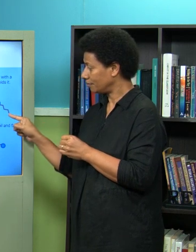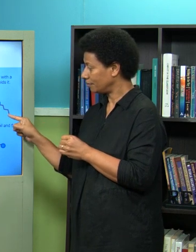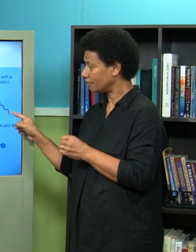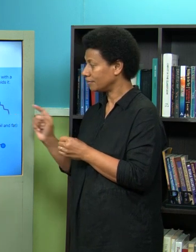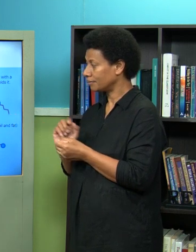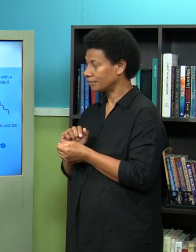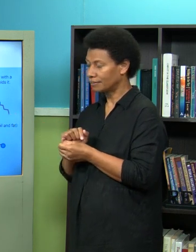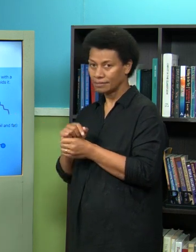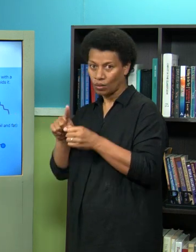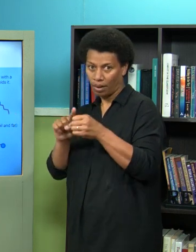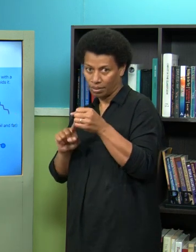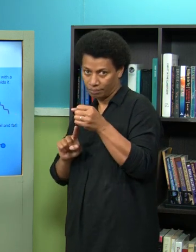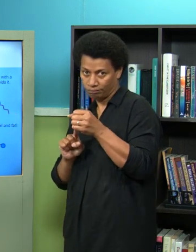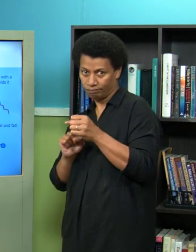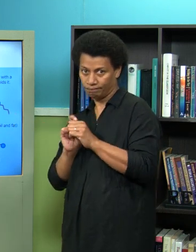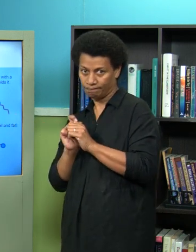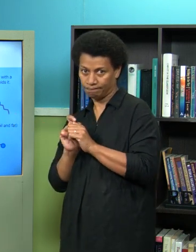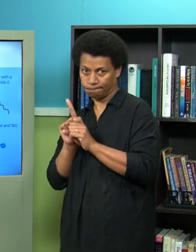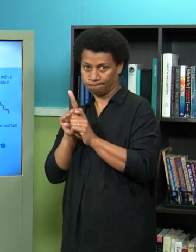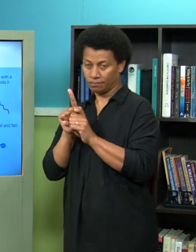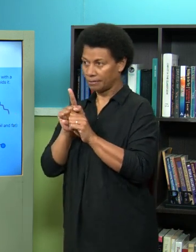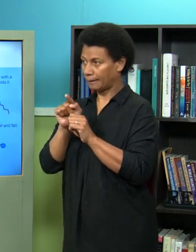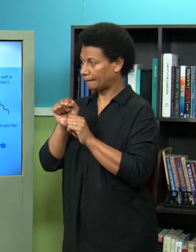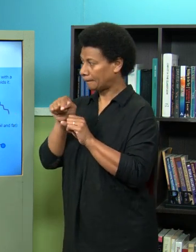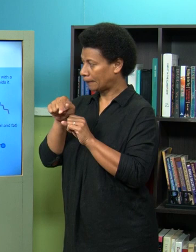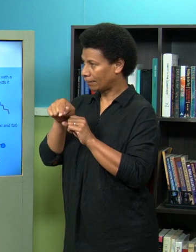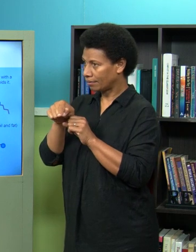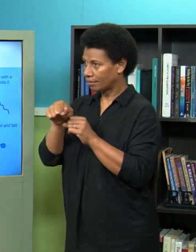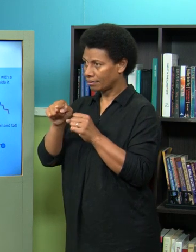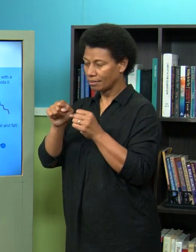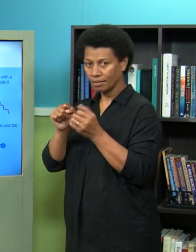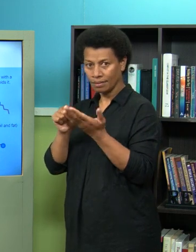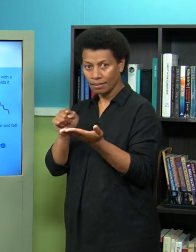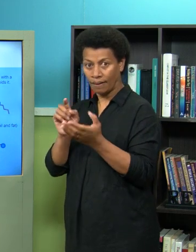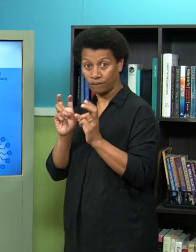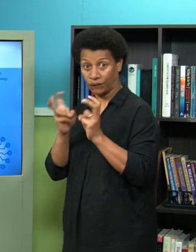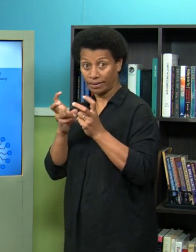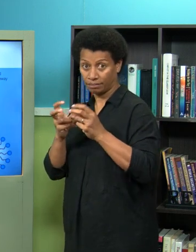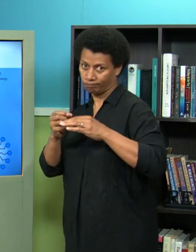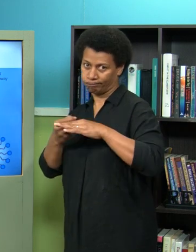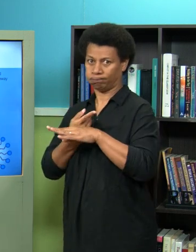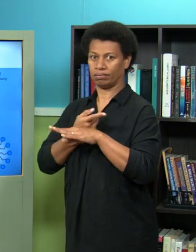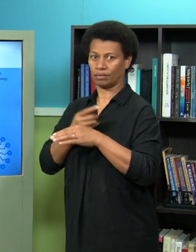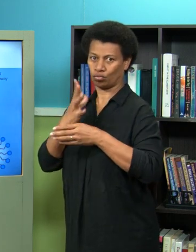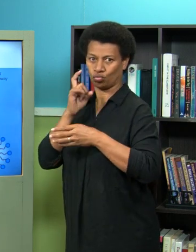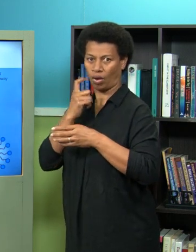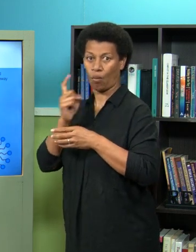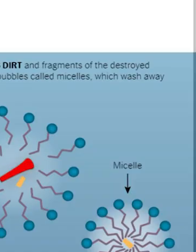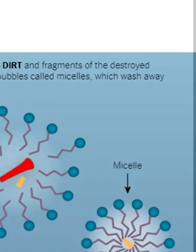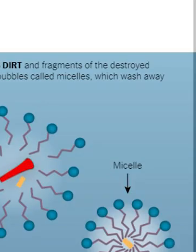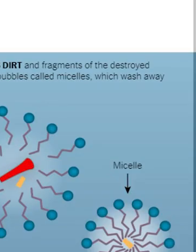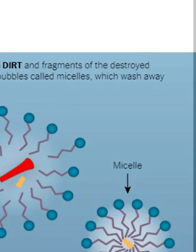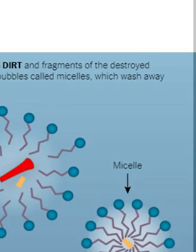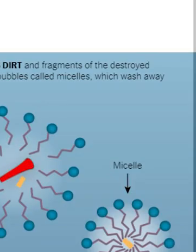it's going to insert itself inside the lipid membrane inside the fat layer destroying the virus